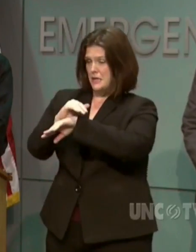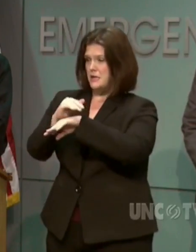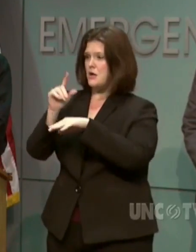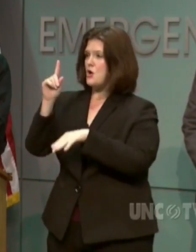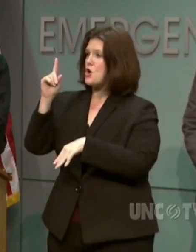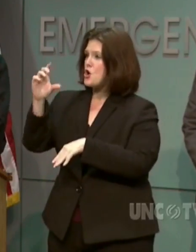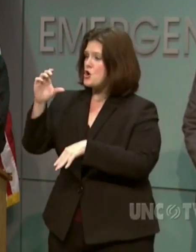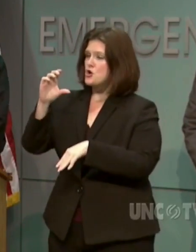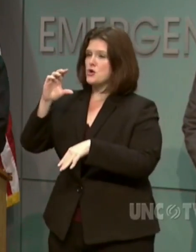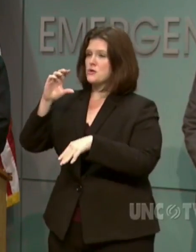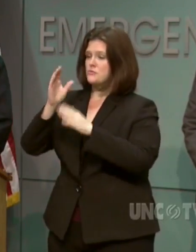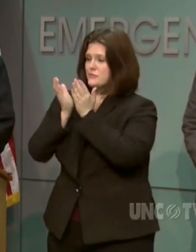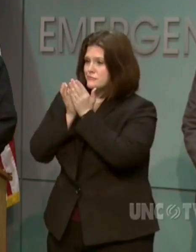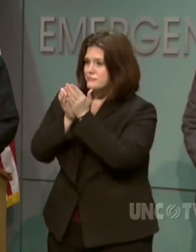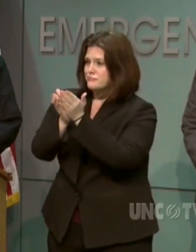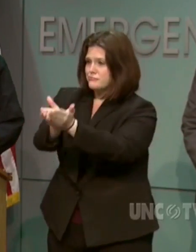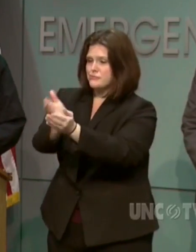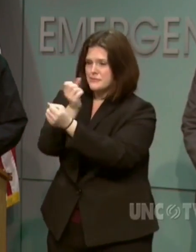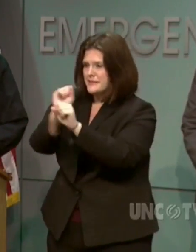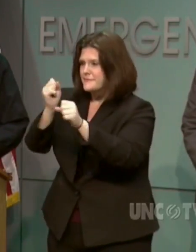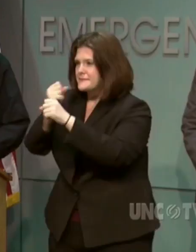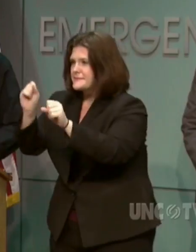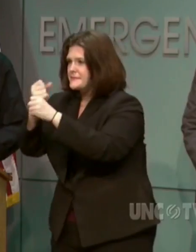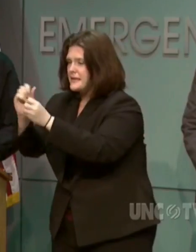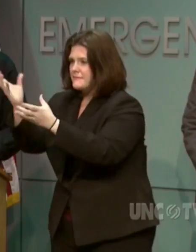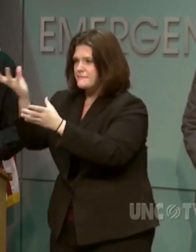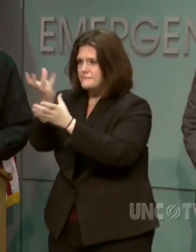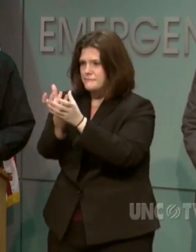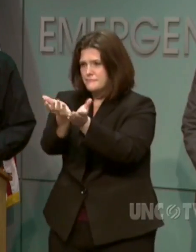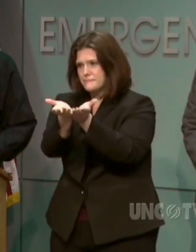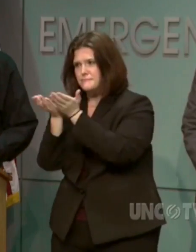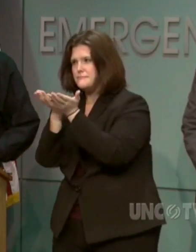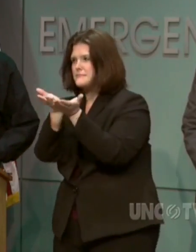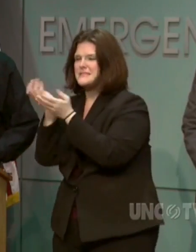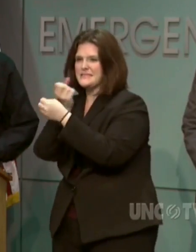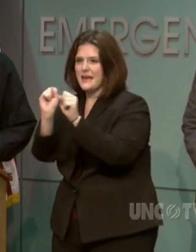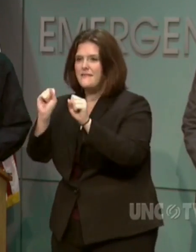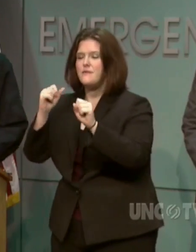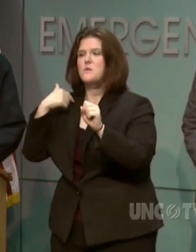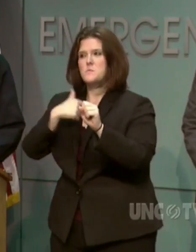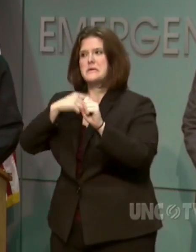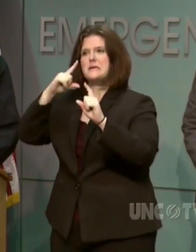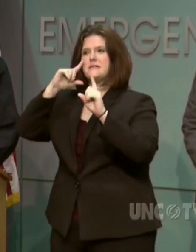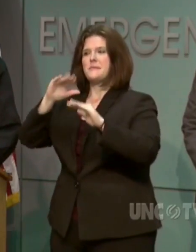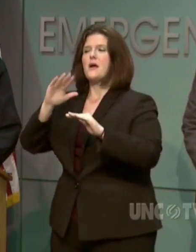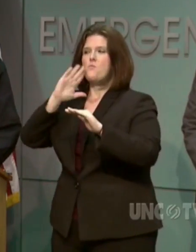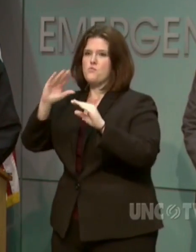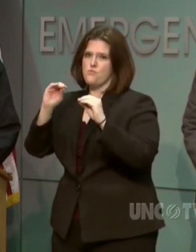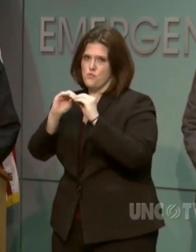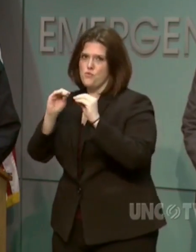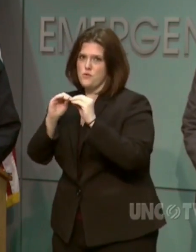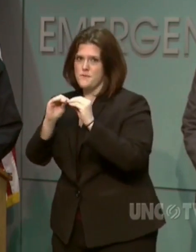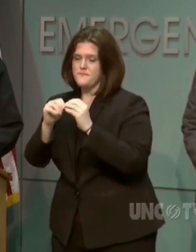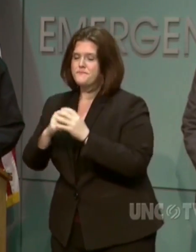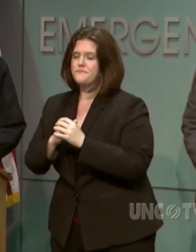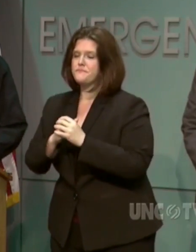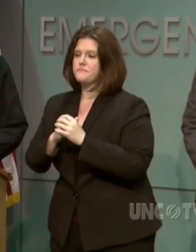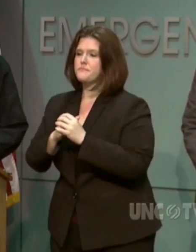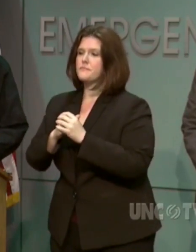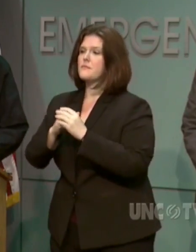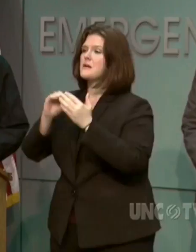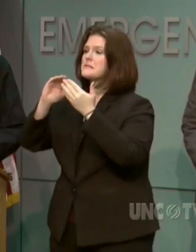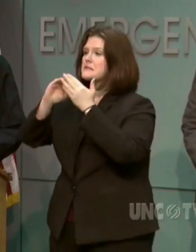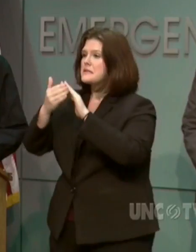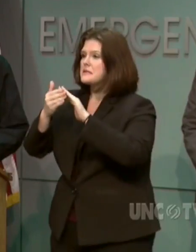rescues in this great city and we expect more. Other cities and counties across